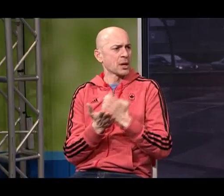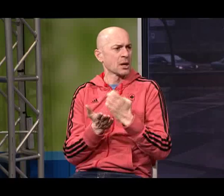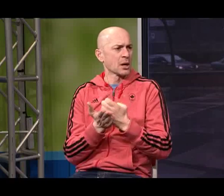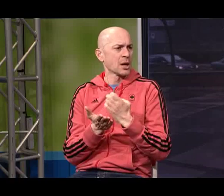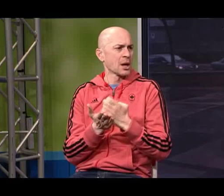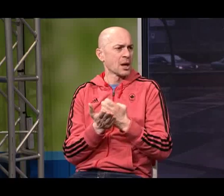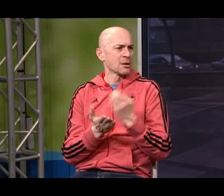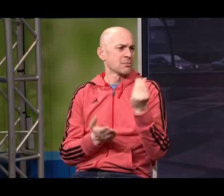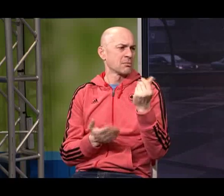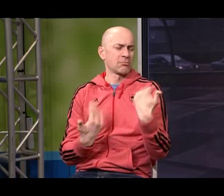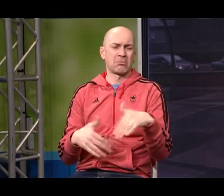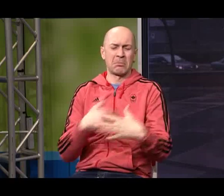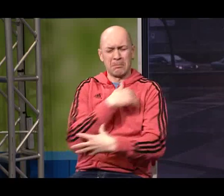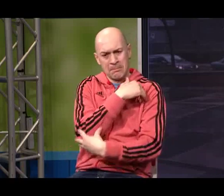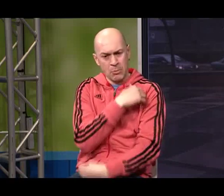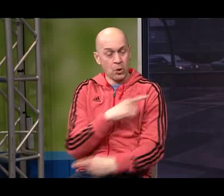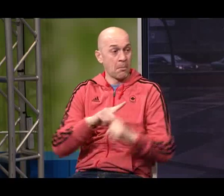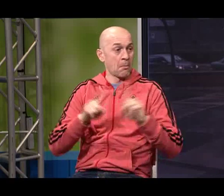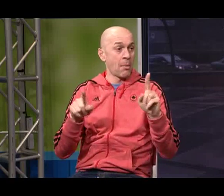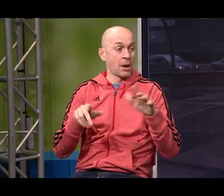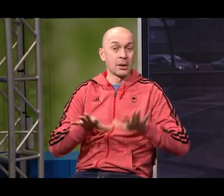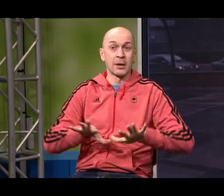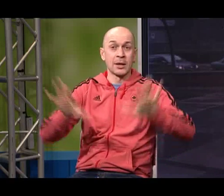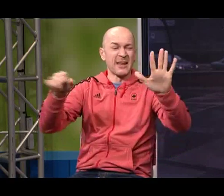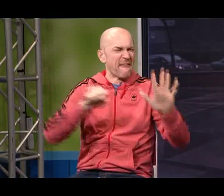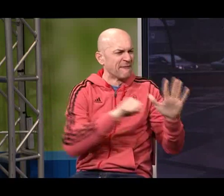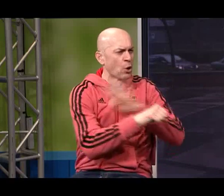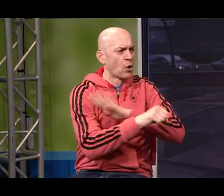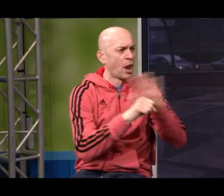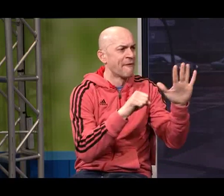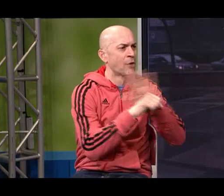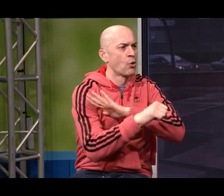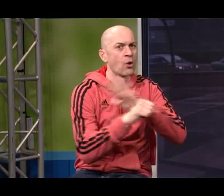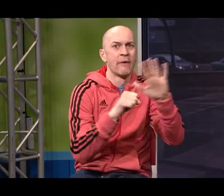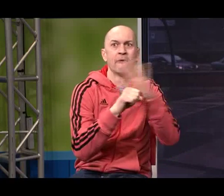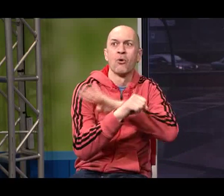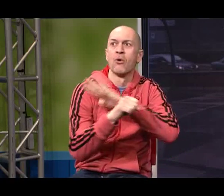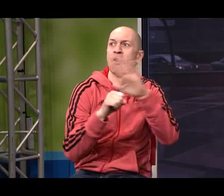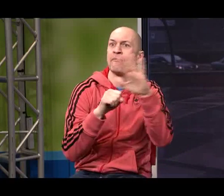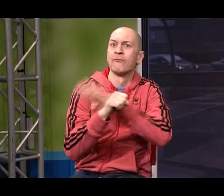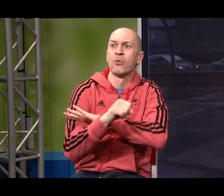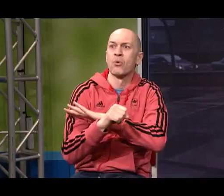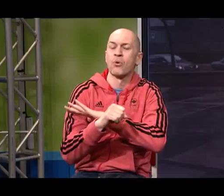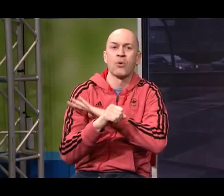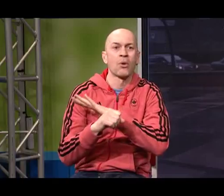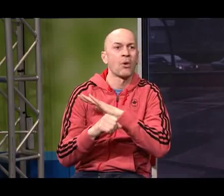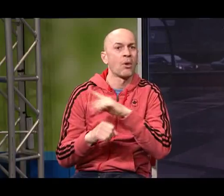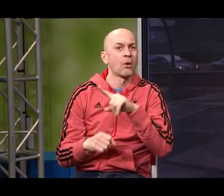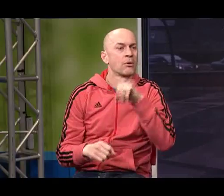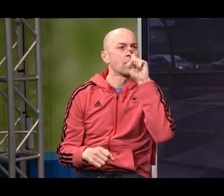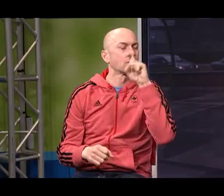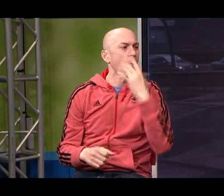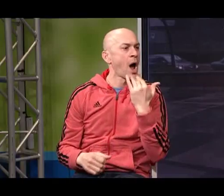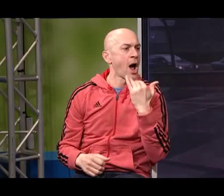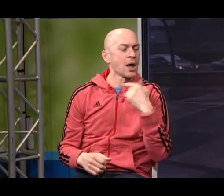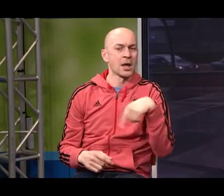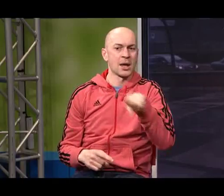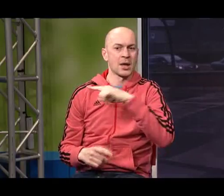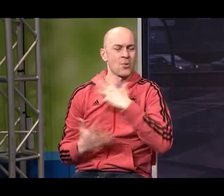Because they were going through some very difficult times economically And every performance that we went to We had a